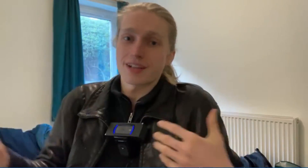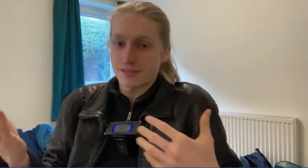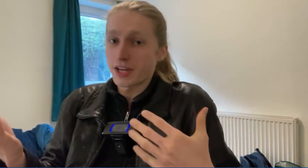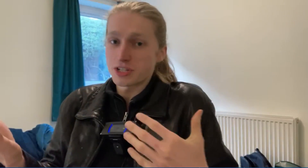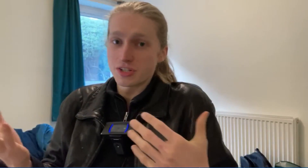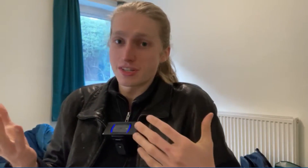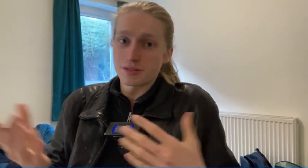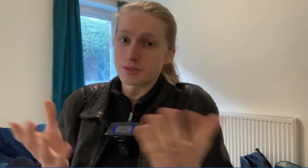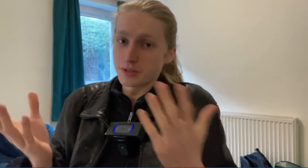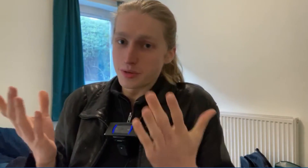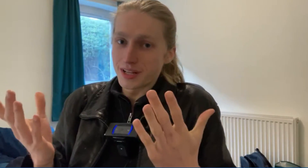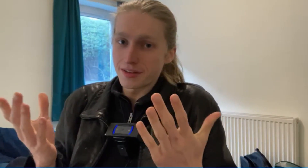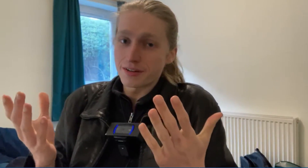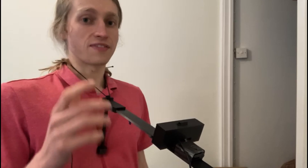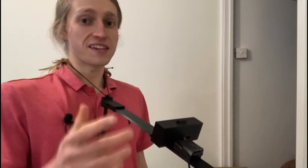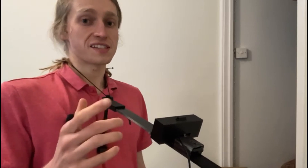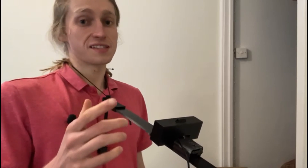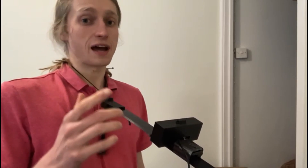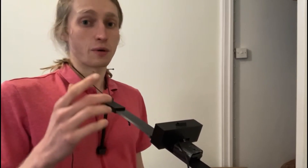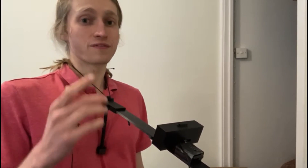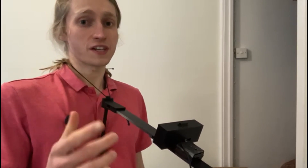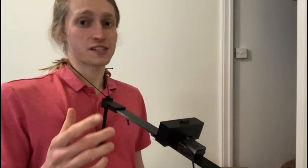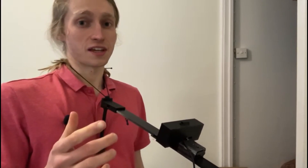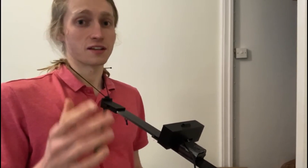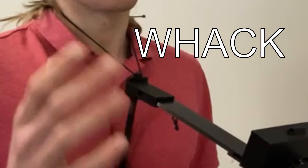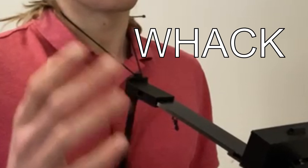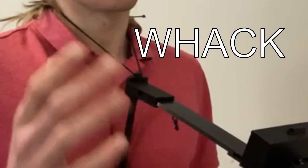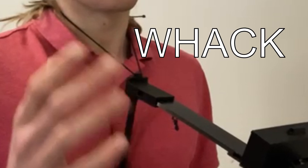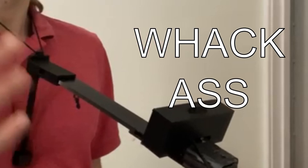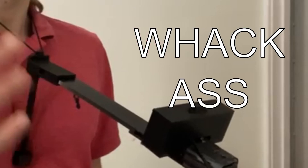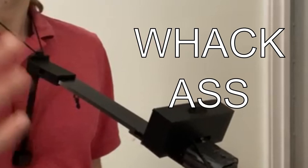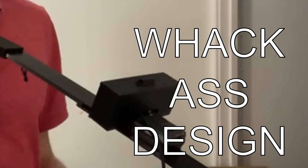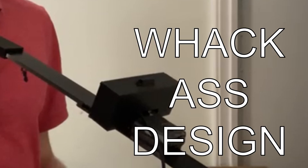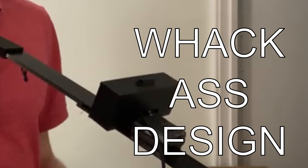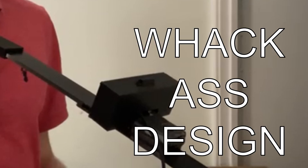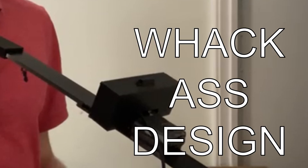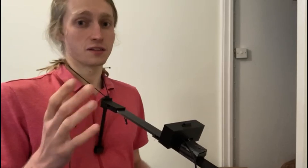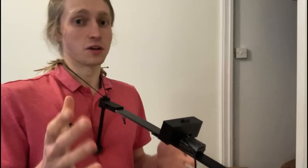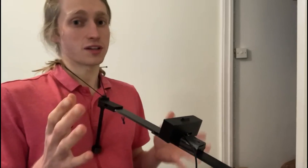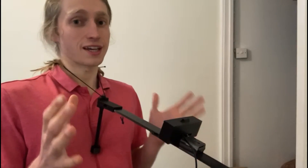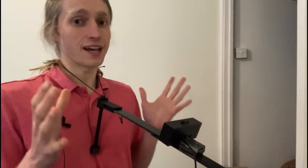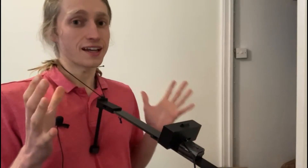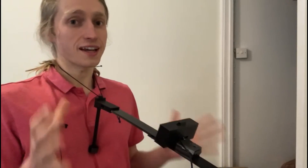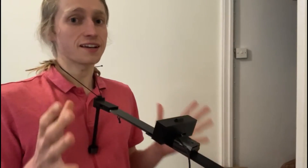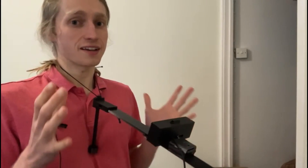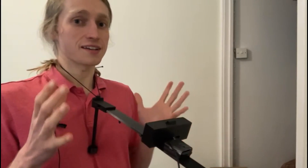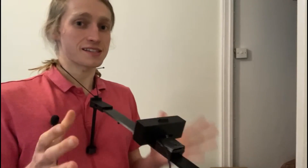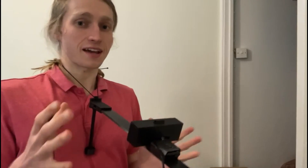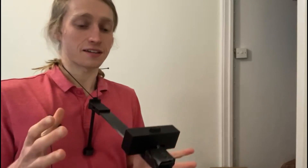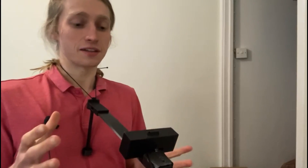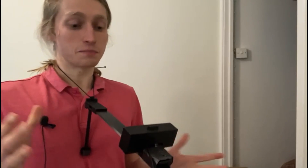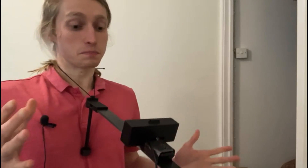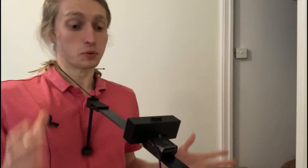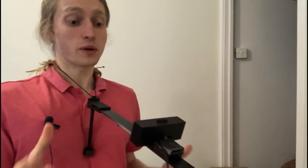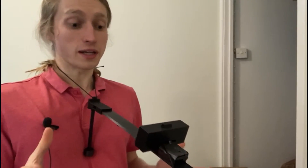classification system to do it either. And this is how I'm fixing it. Whack. Ass. Design. Look, it ain't exactly pretty.